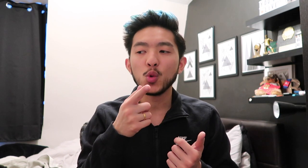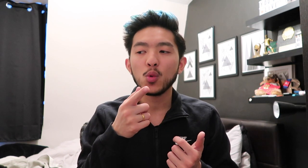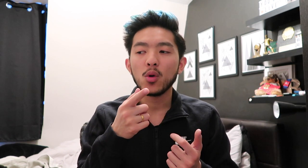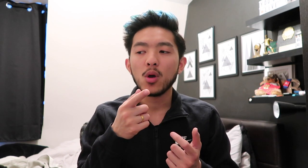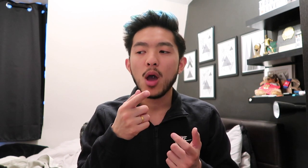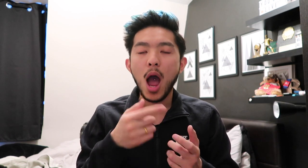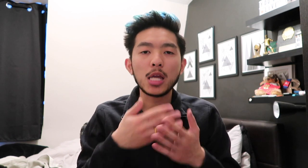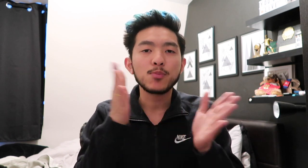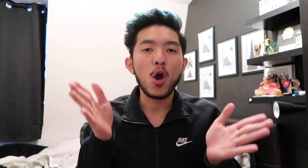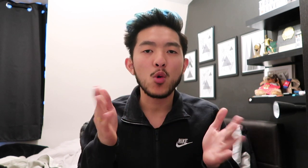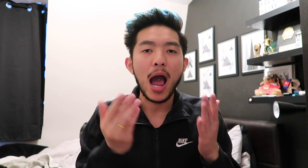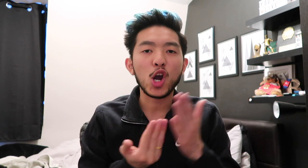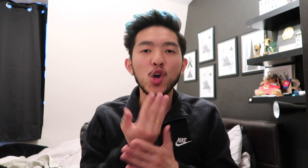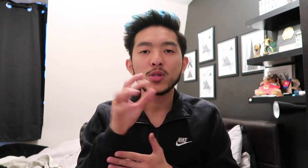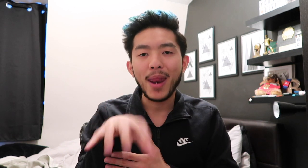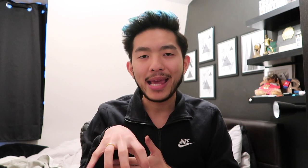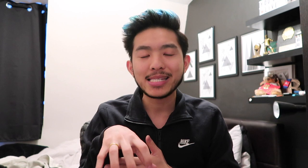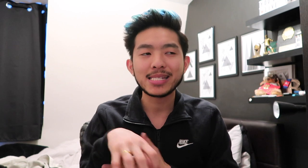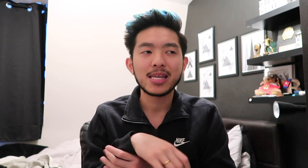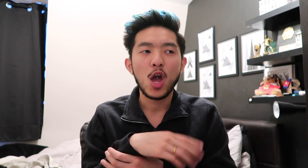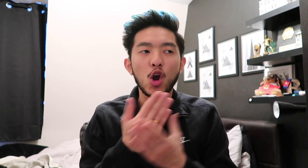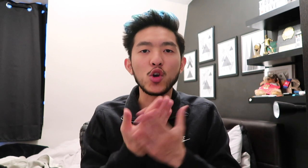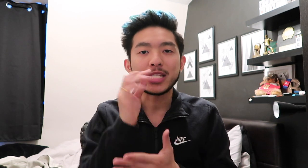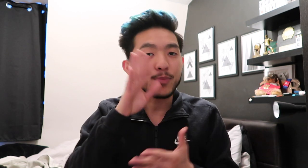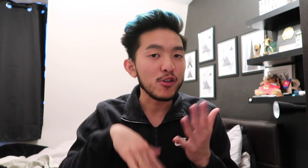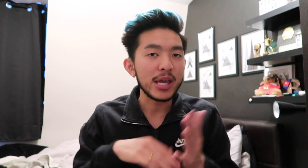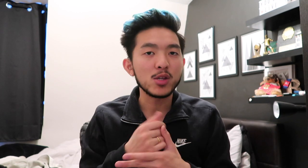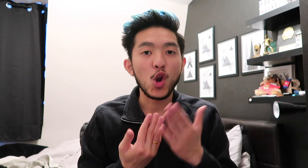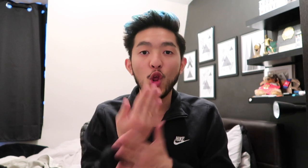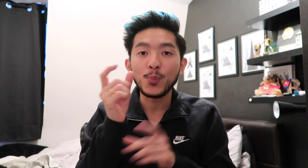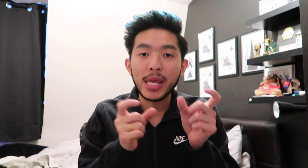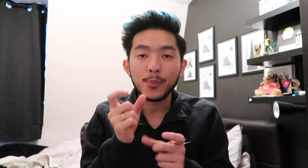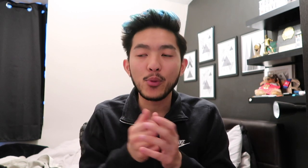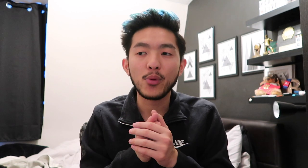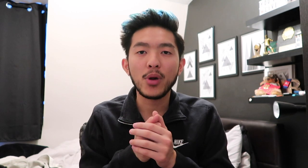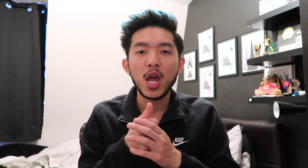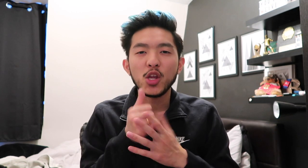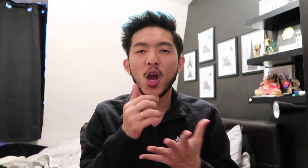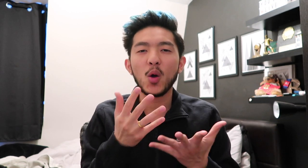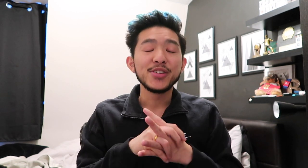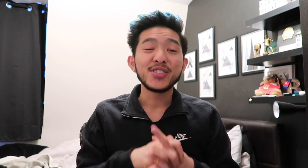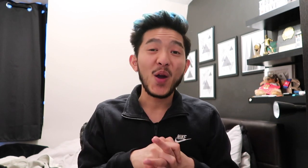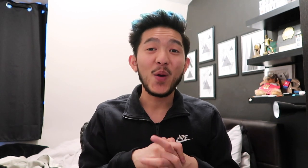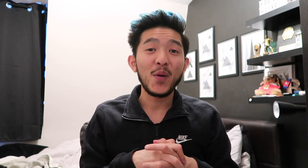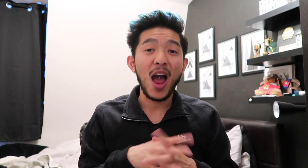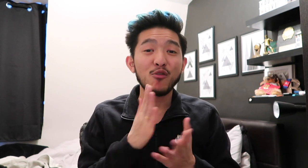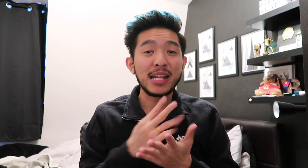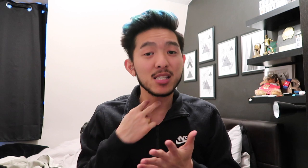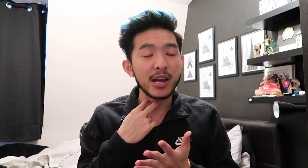explore a good place. Conspirate, new people, you know. So, I'm really talking